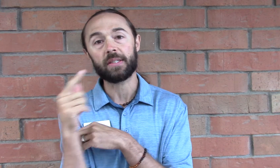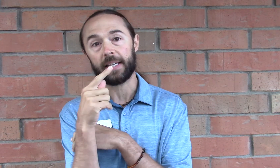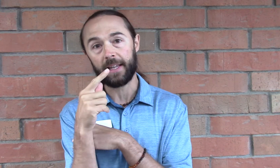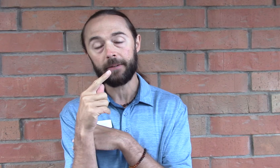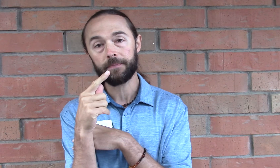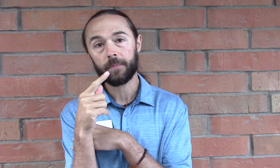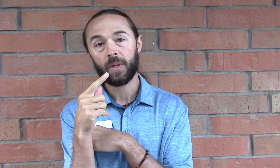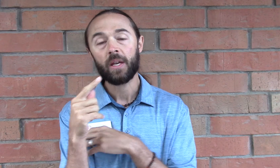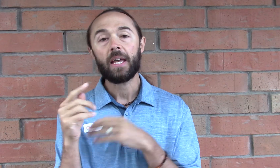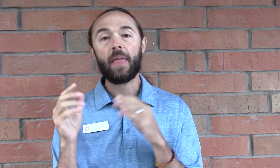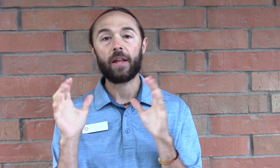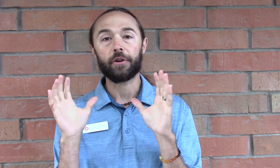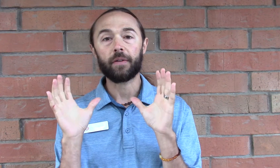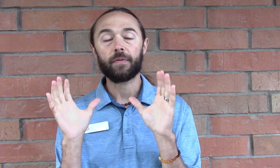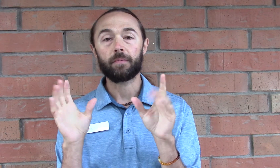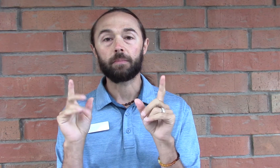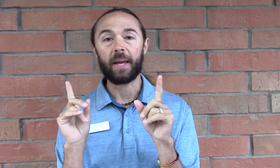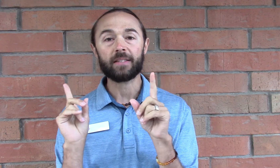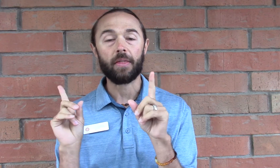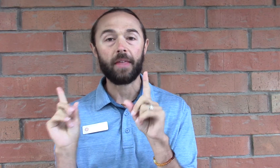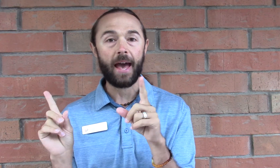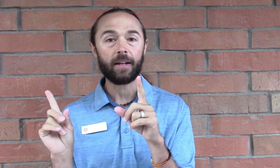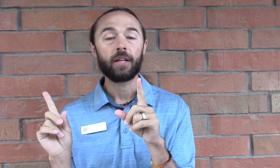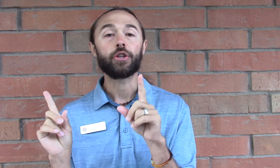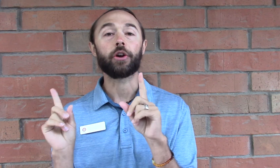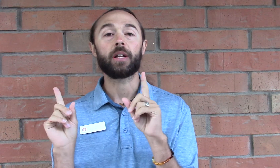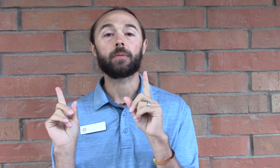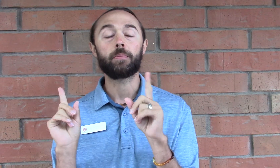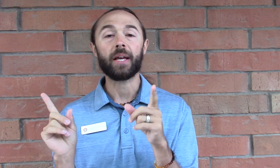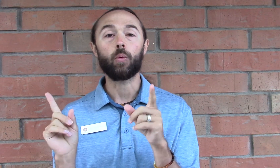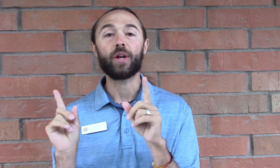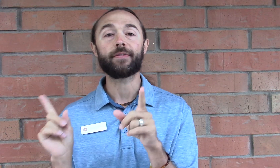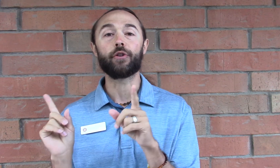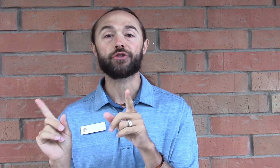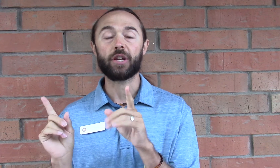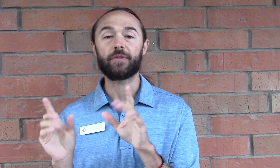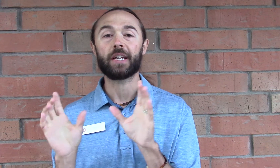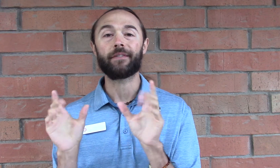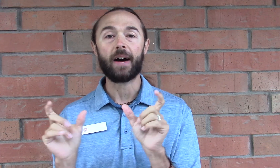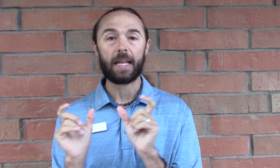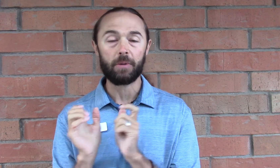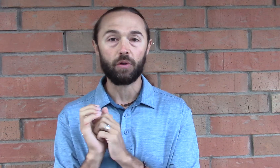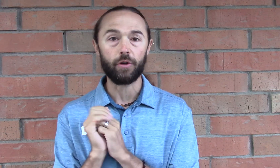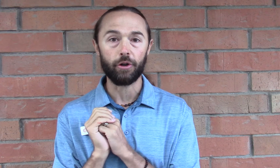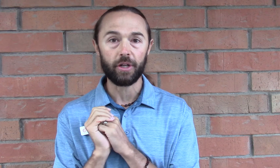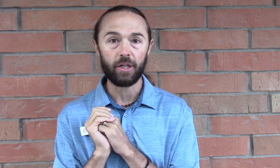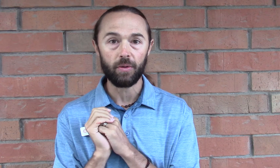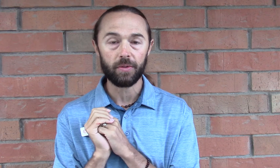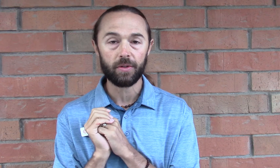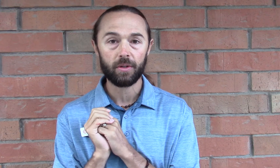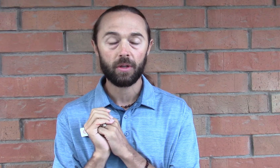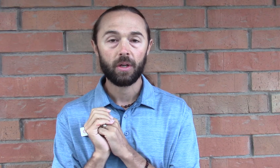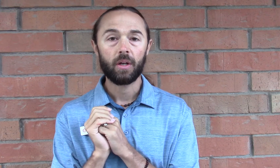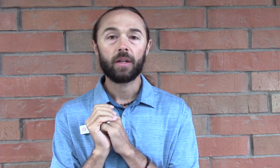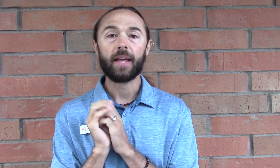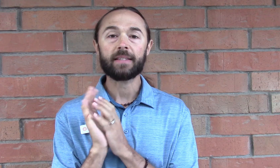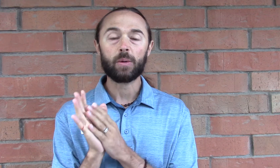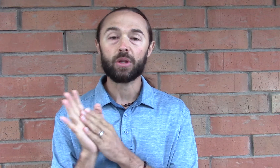ceiling. And then you're going to based on that you're going to pick which version of the Gafani maneuver you're going to use. Nice thing with the